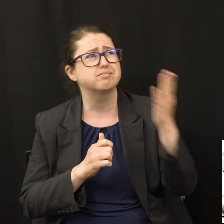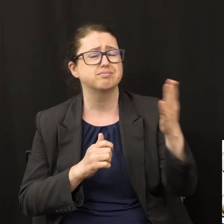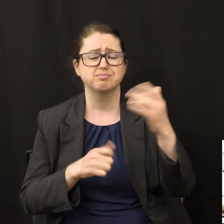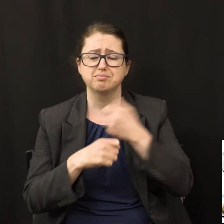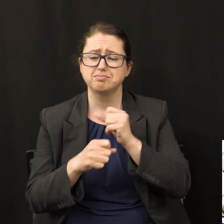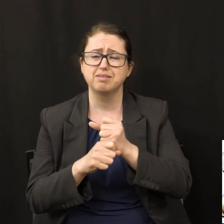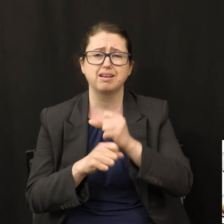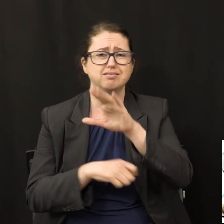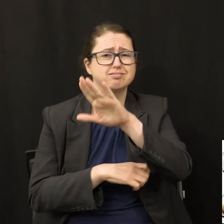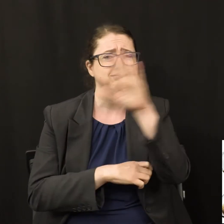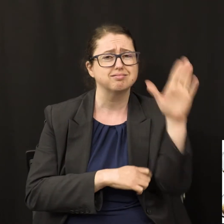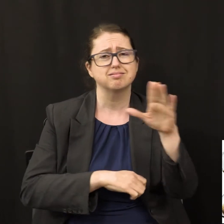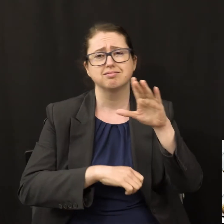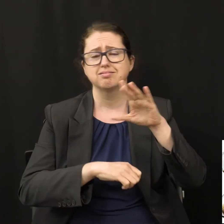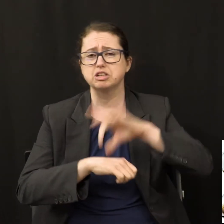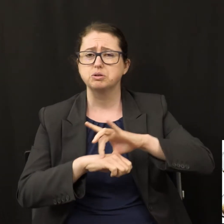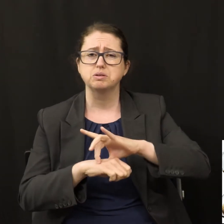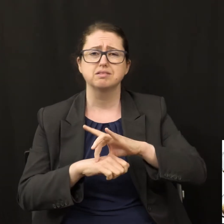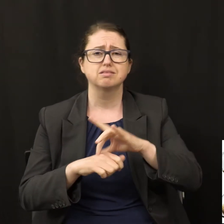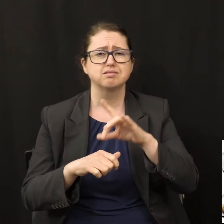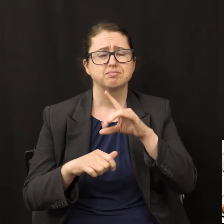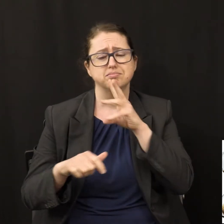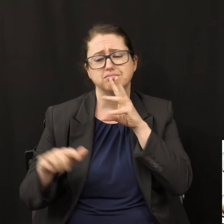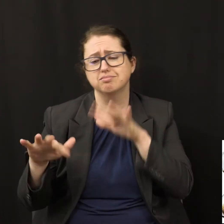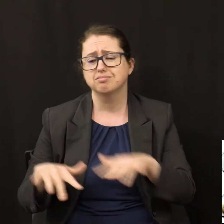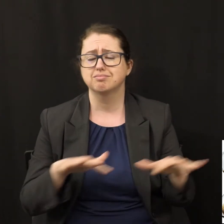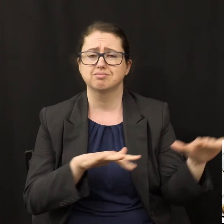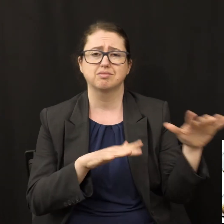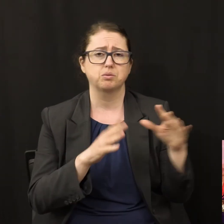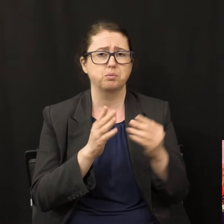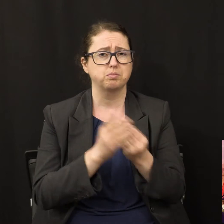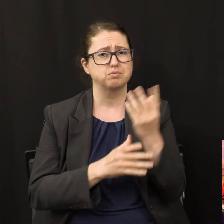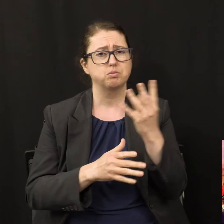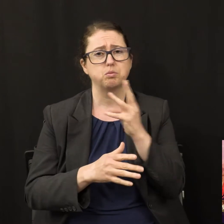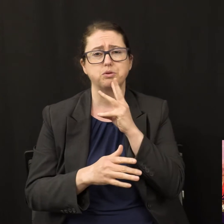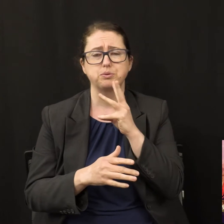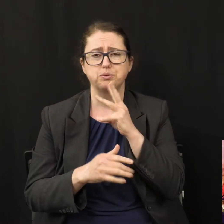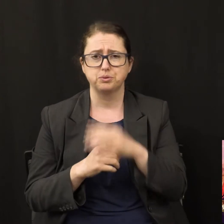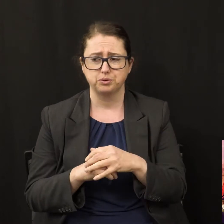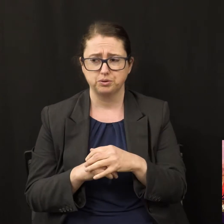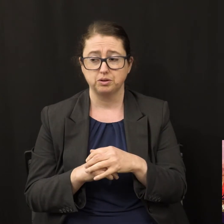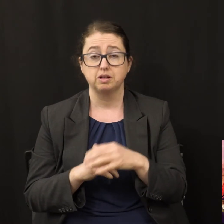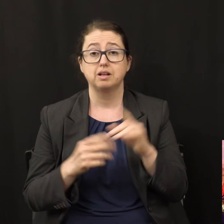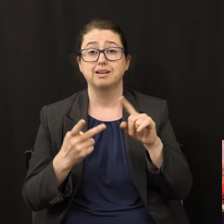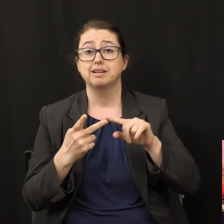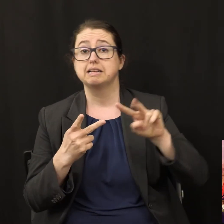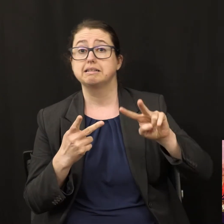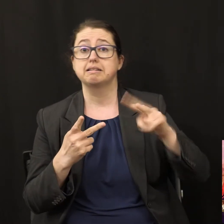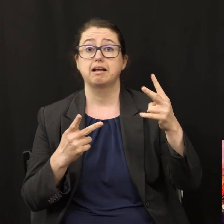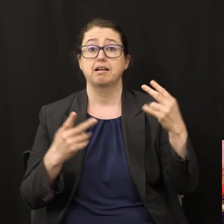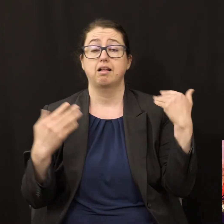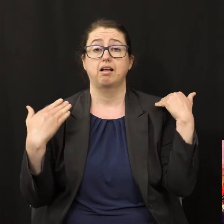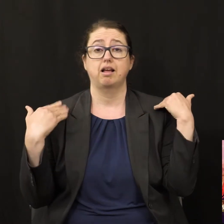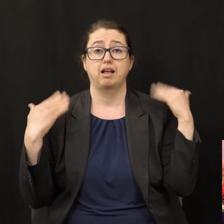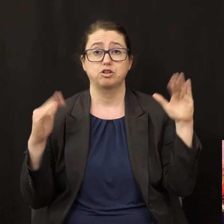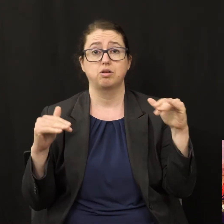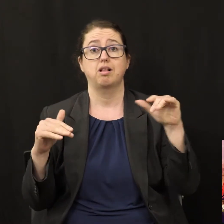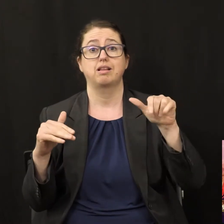sea, and springs of water. And another angel followed, saying, Babylon is